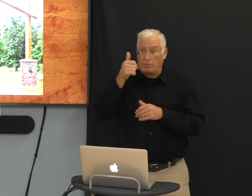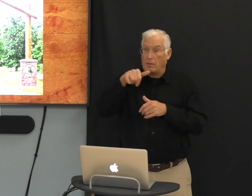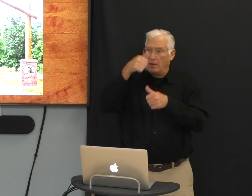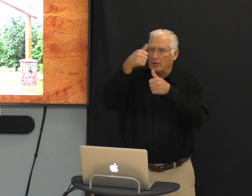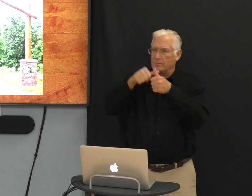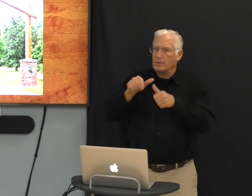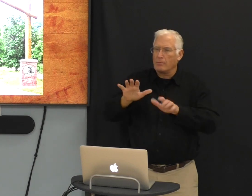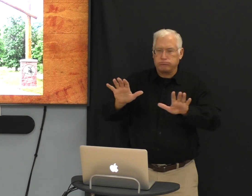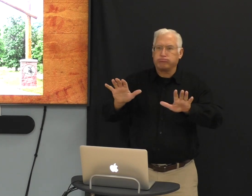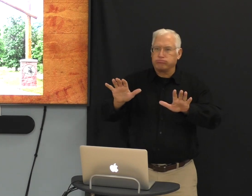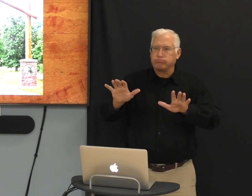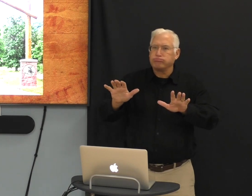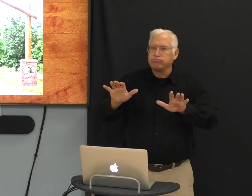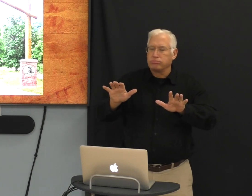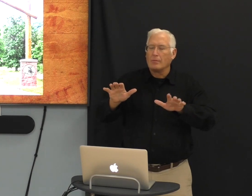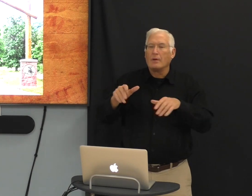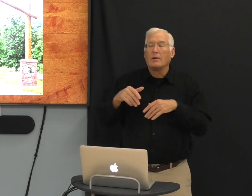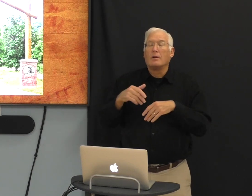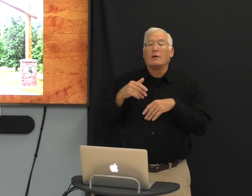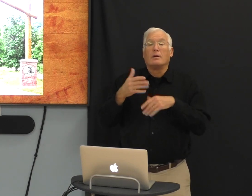to it. I remember that.